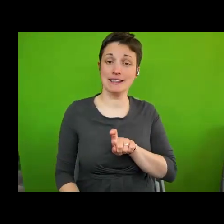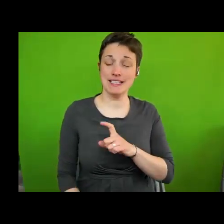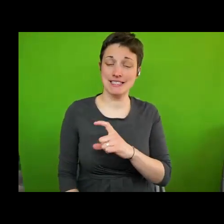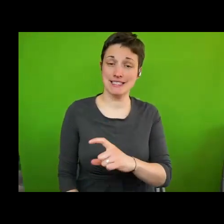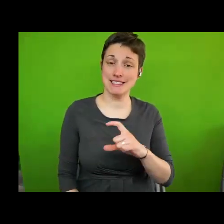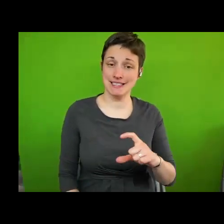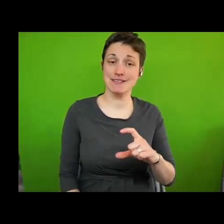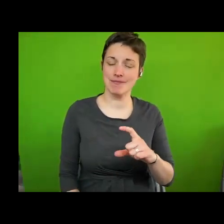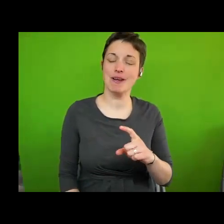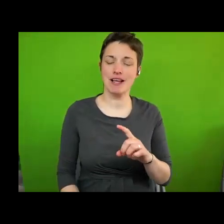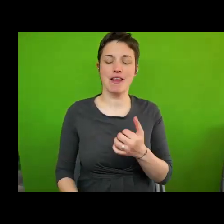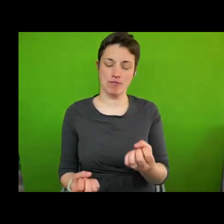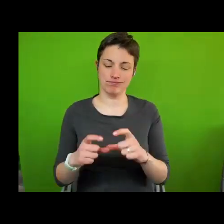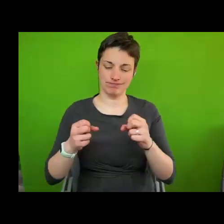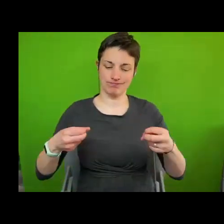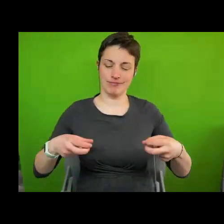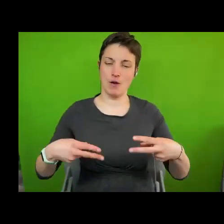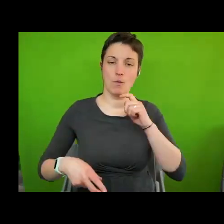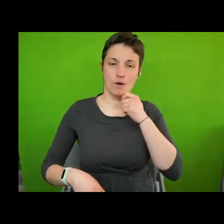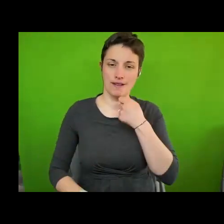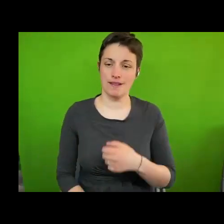on in order to see English captions.